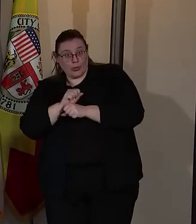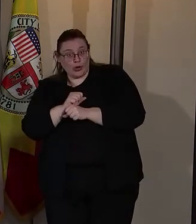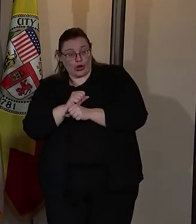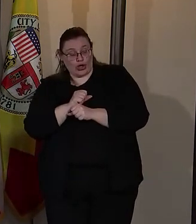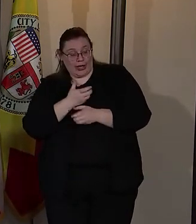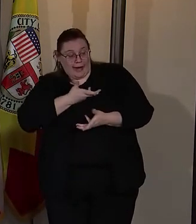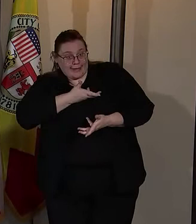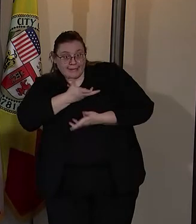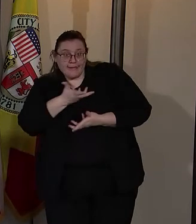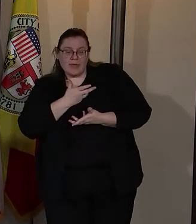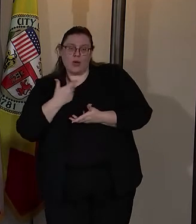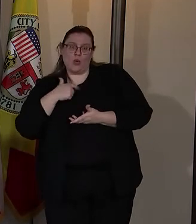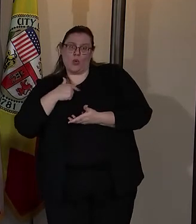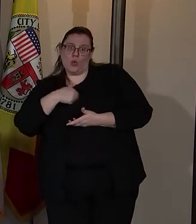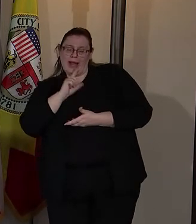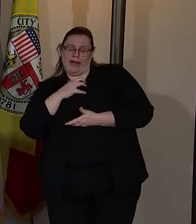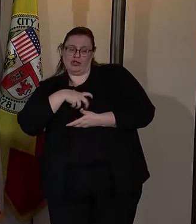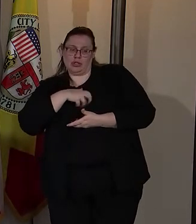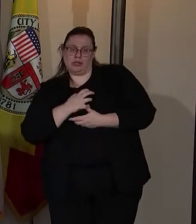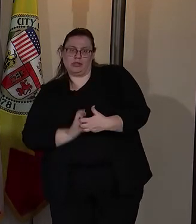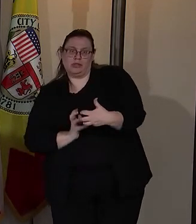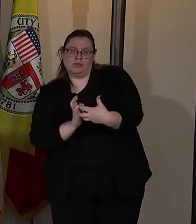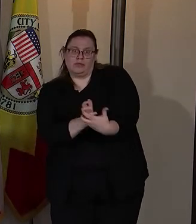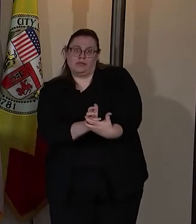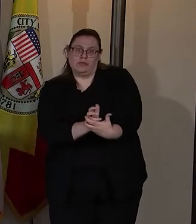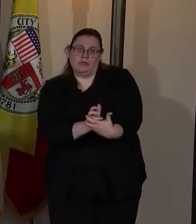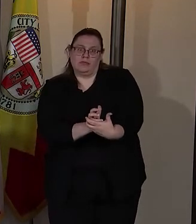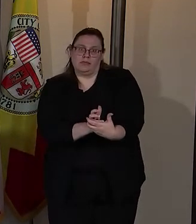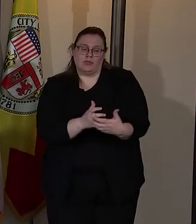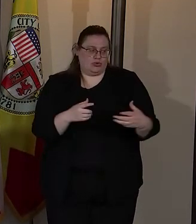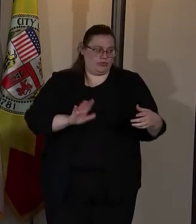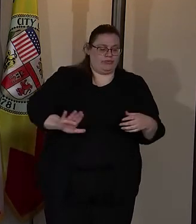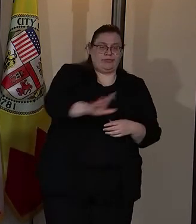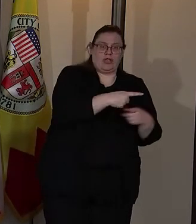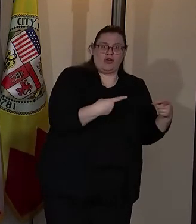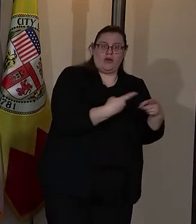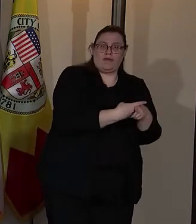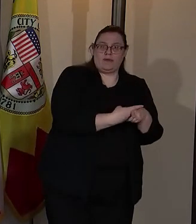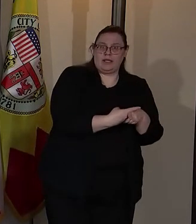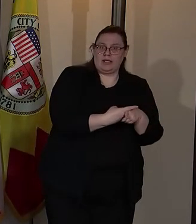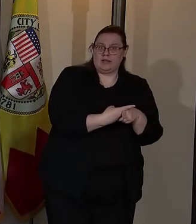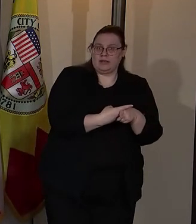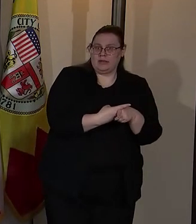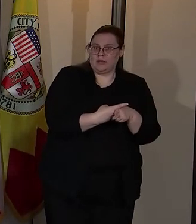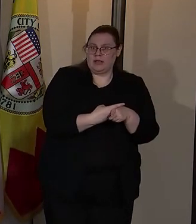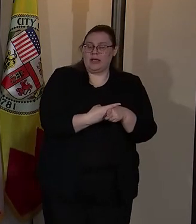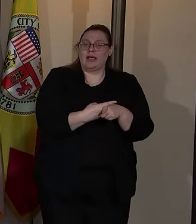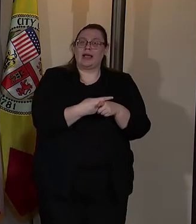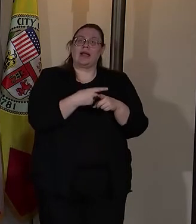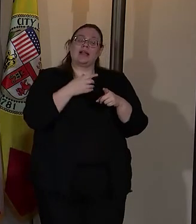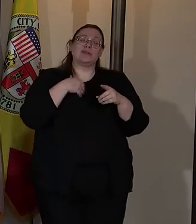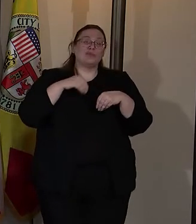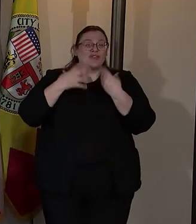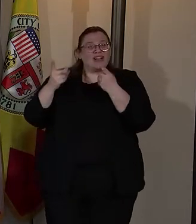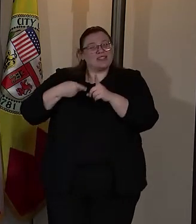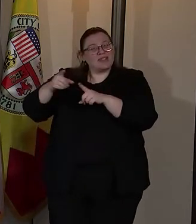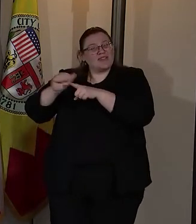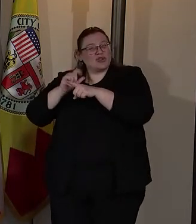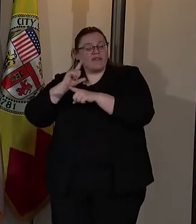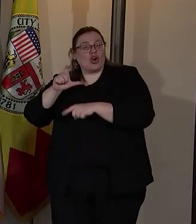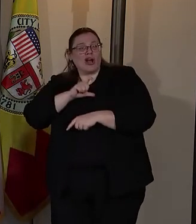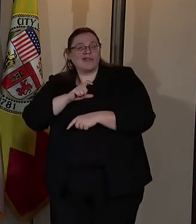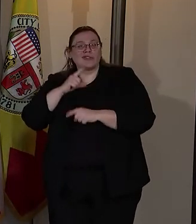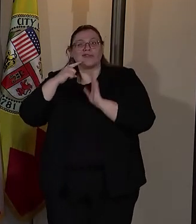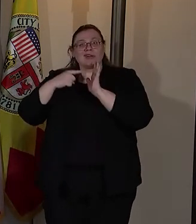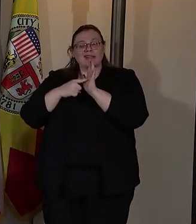respond to conflict within communities. It's about getting certain training for the officers, like